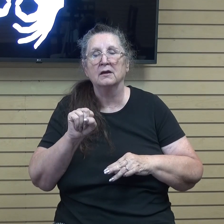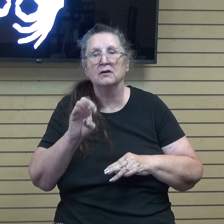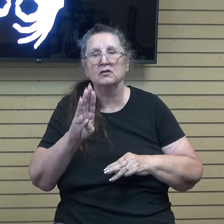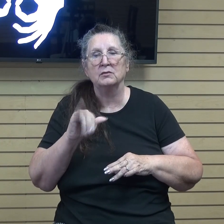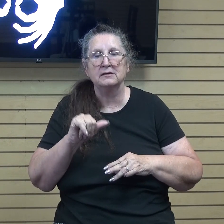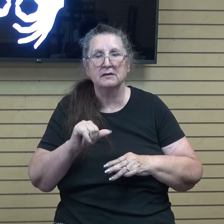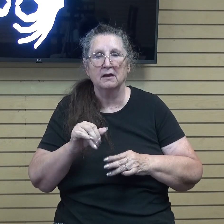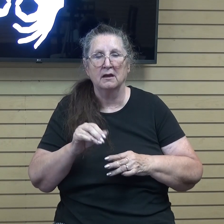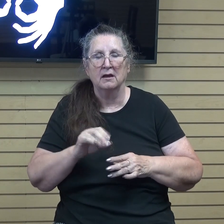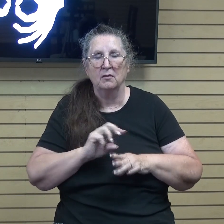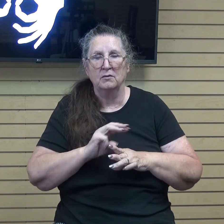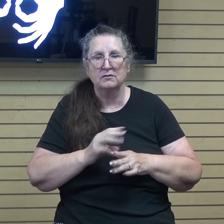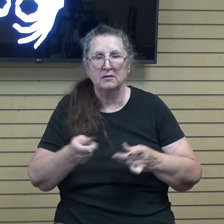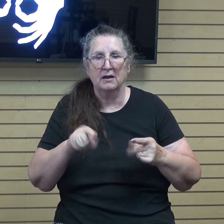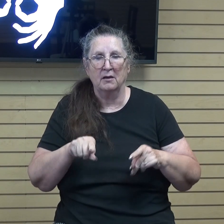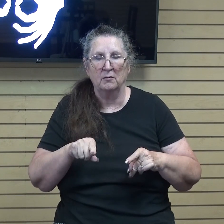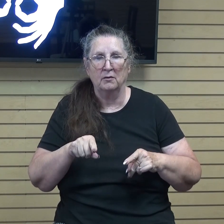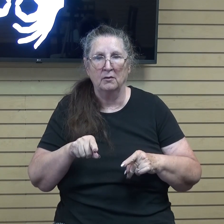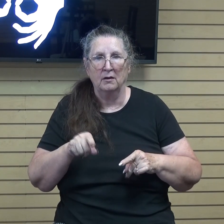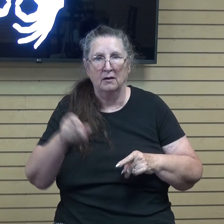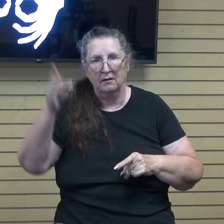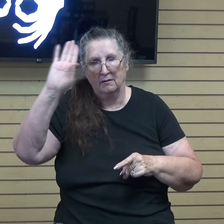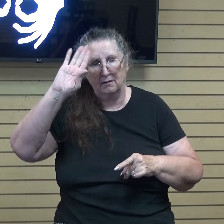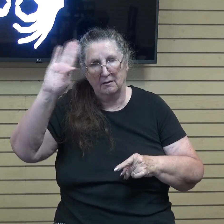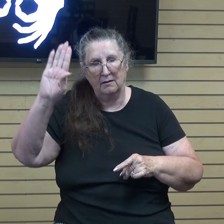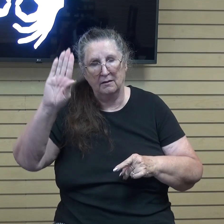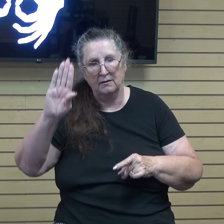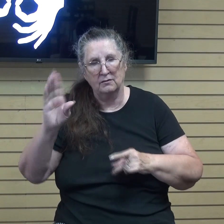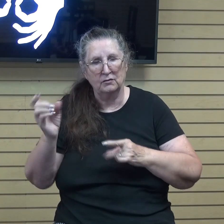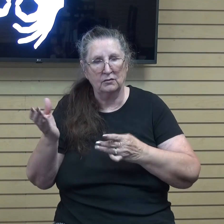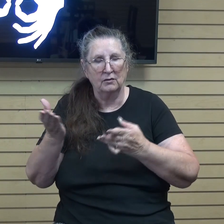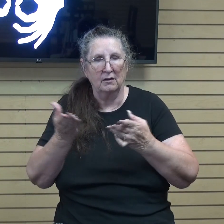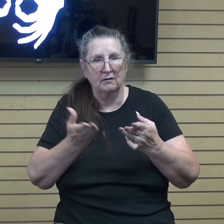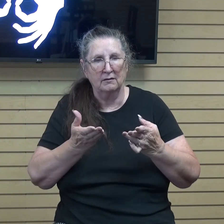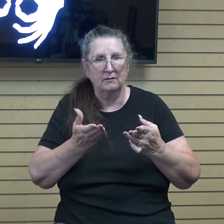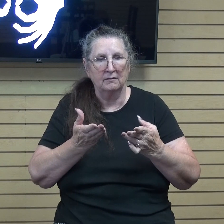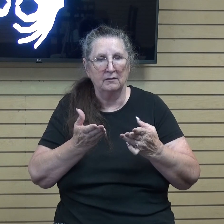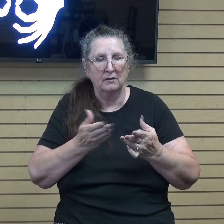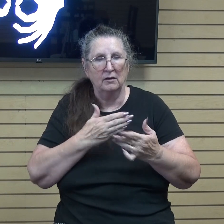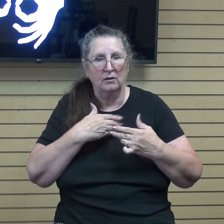place when divine resources and human needs through loving channels